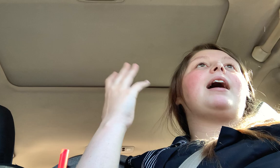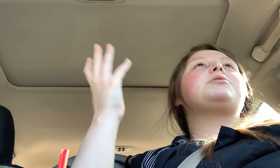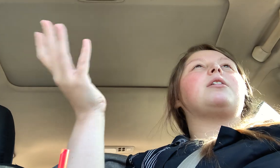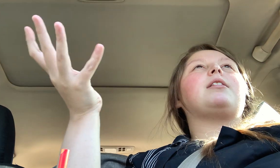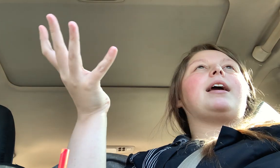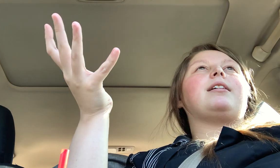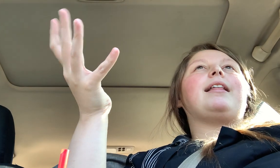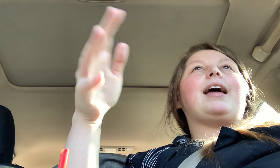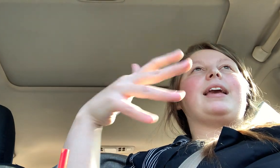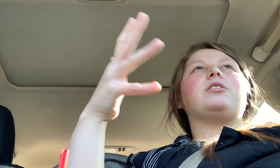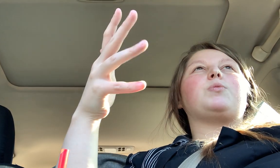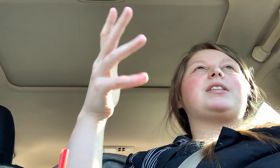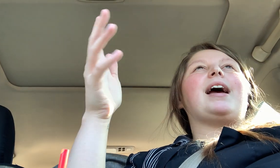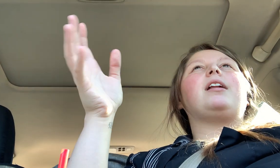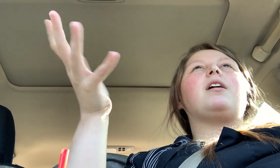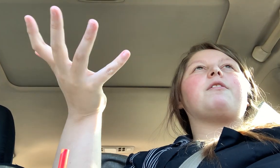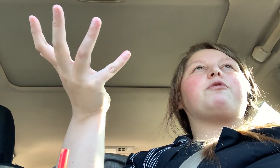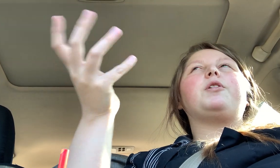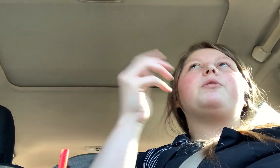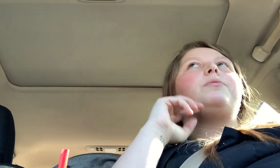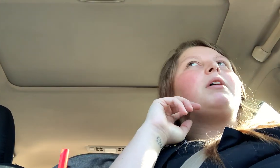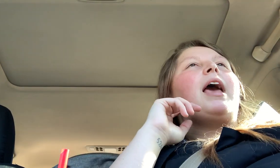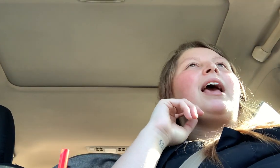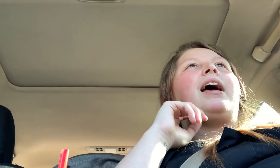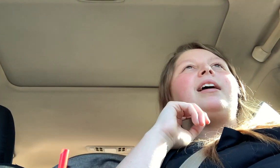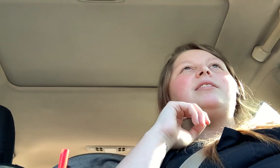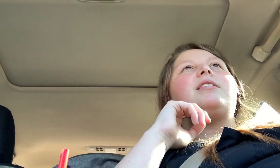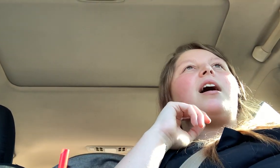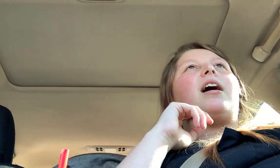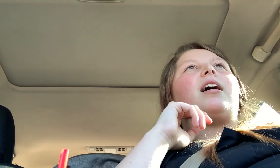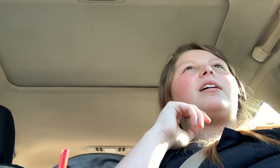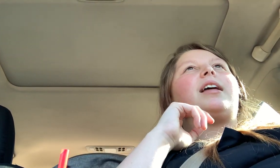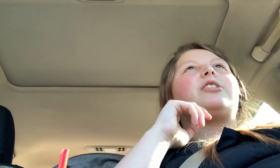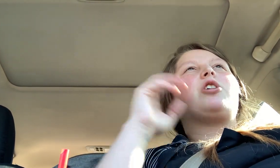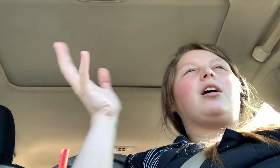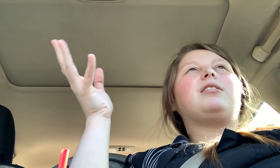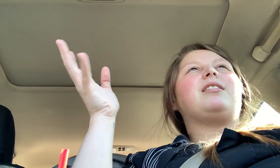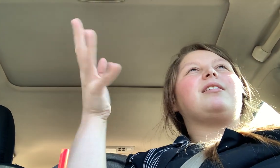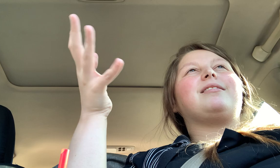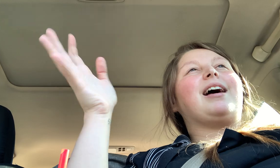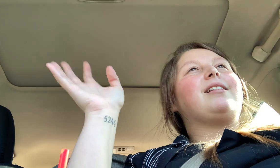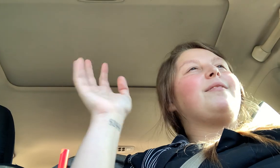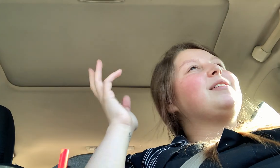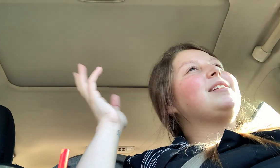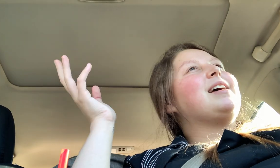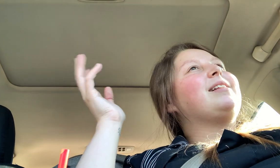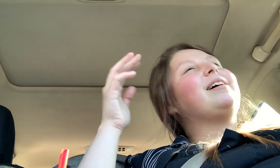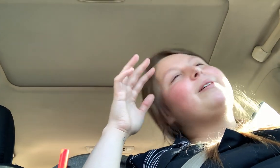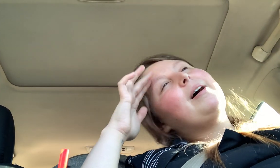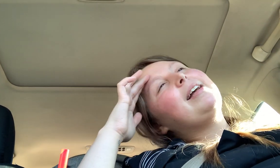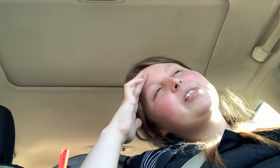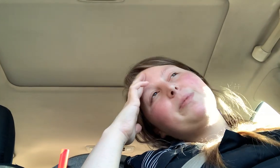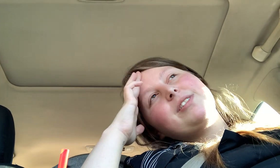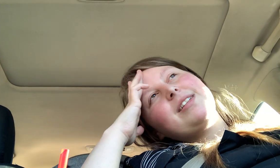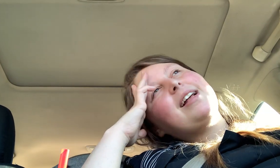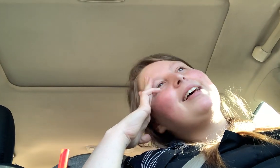I started like in liking sweets. I ate a lot of fruit and, uh, like chocolate. I love Nutella. Oh, I ate so much Nutella.